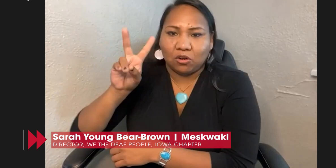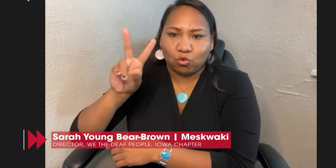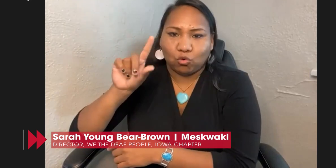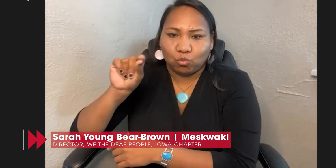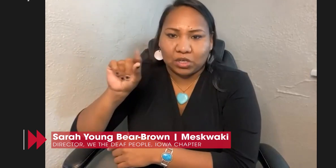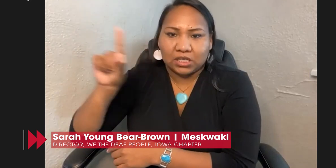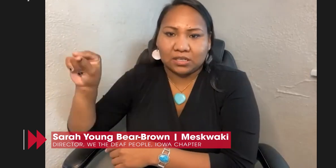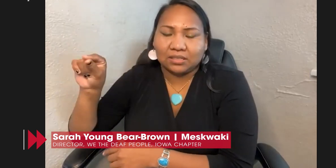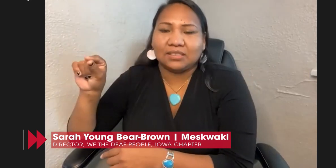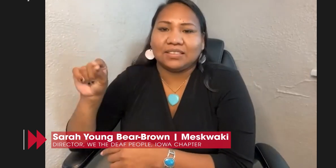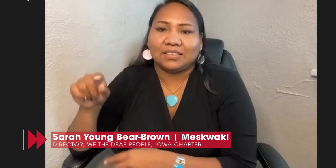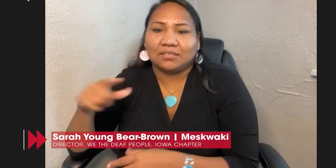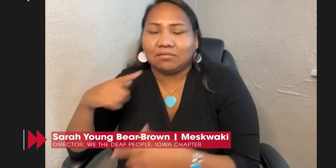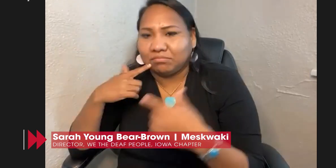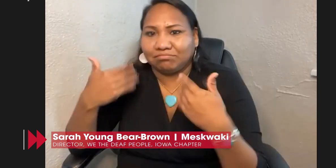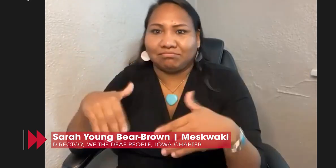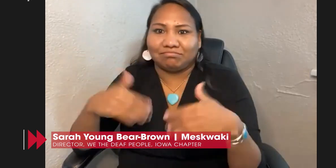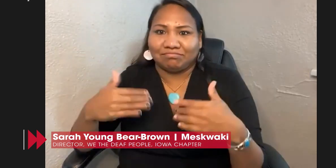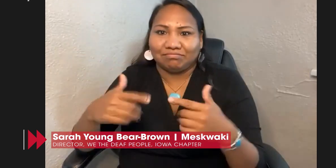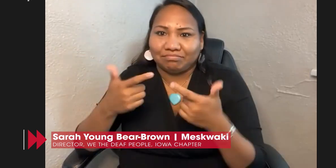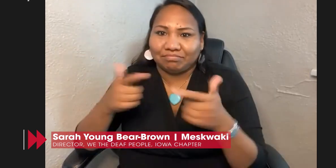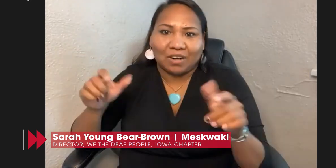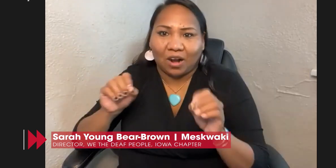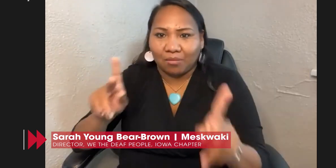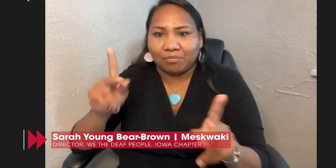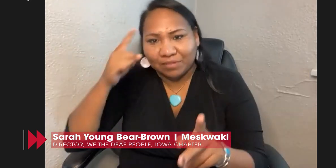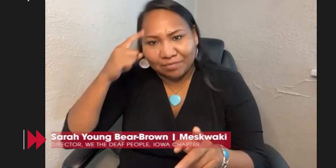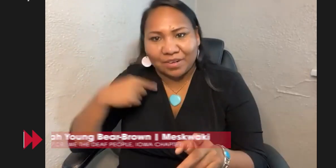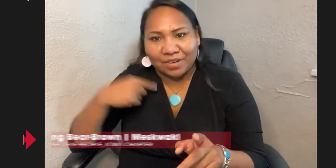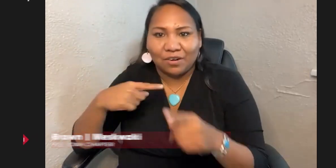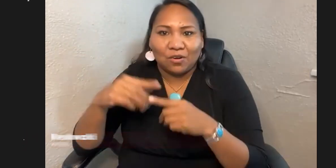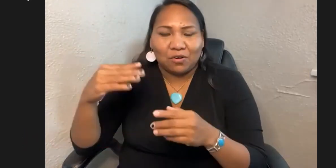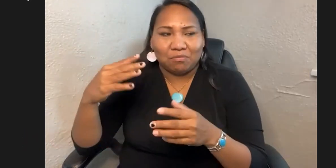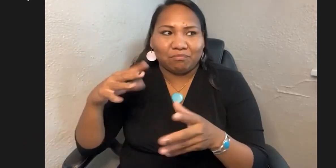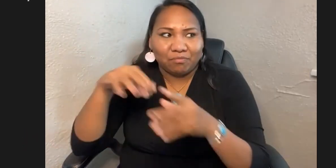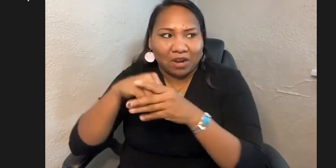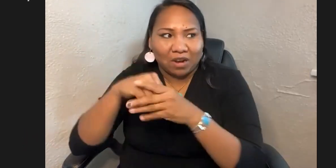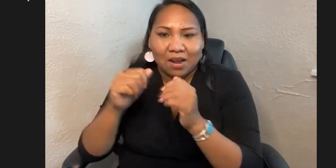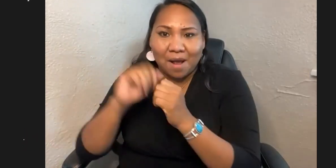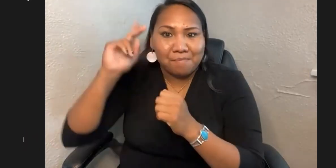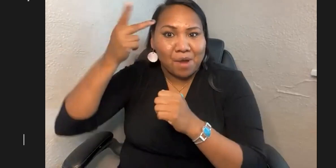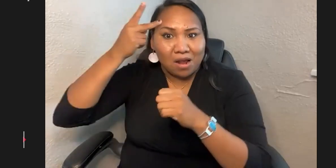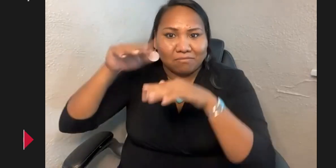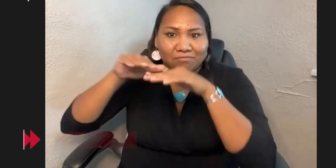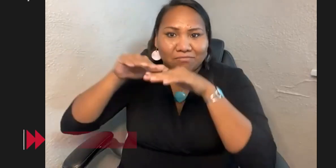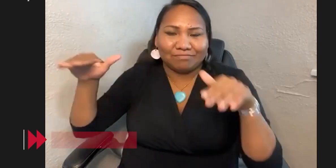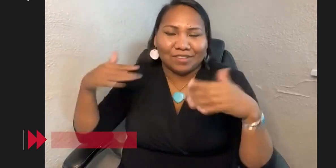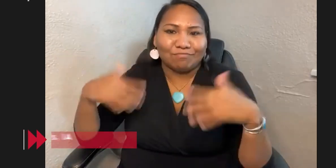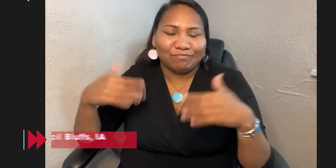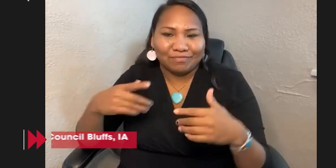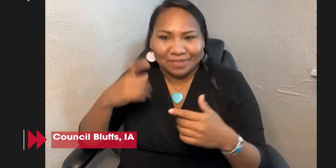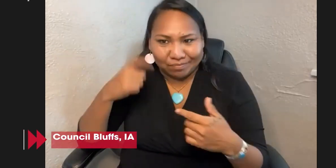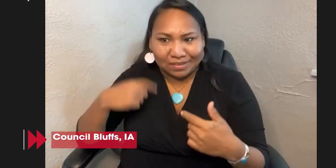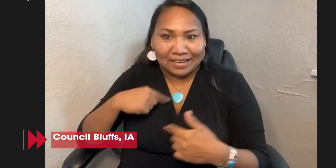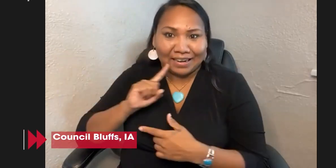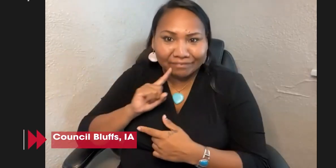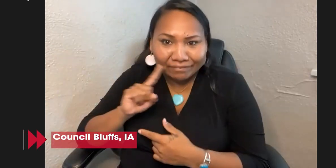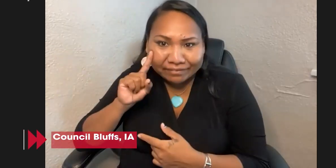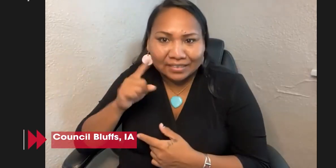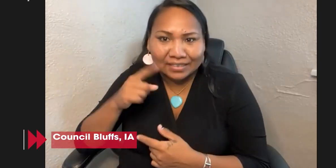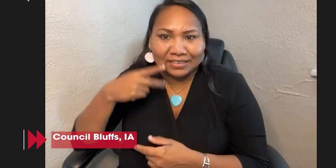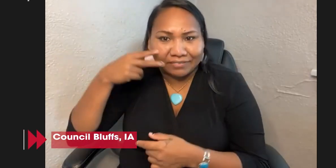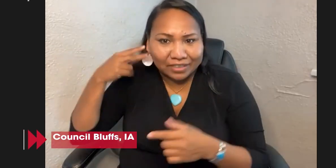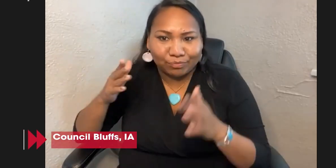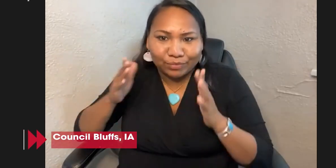Democratic Party. That is for going forward for 2022. It's a wonderful opportunity to be involved in the political